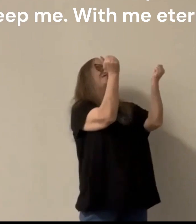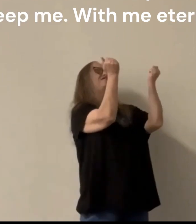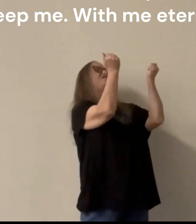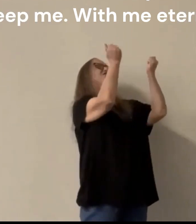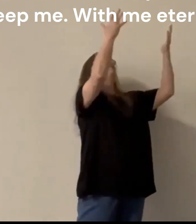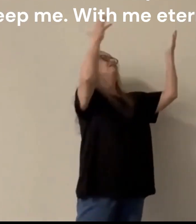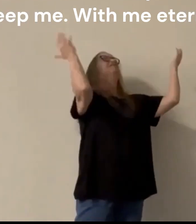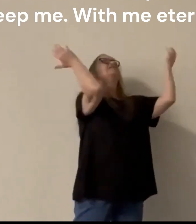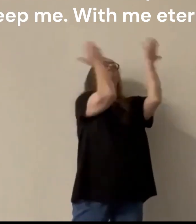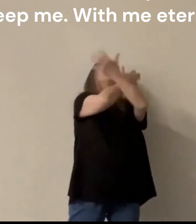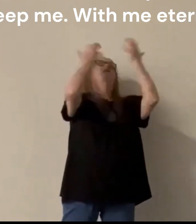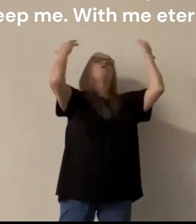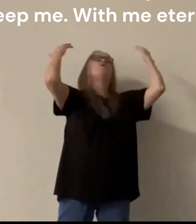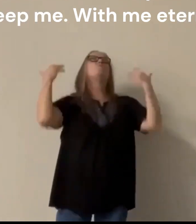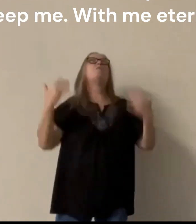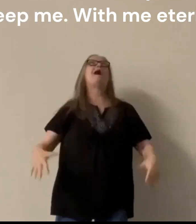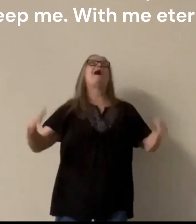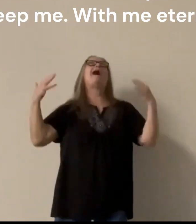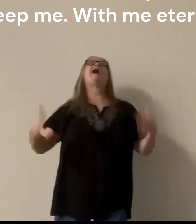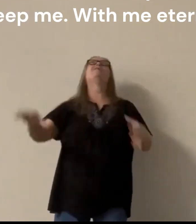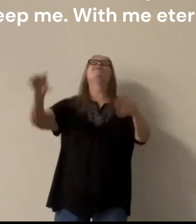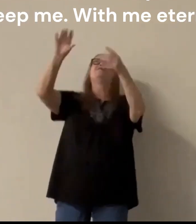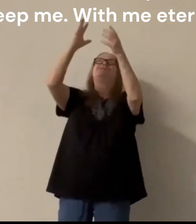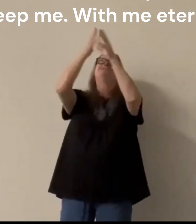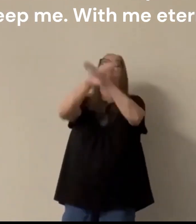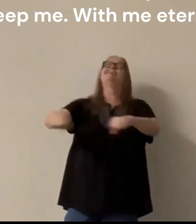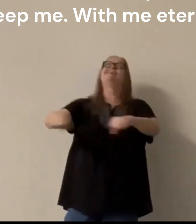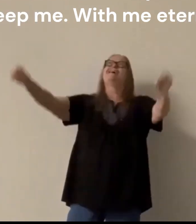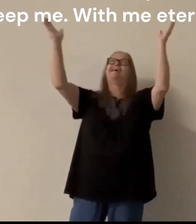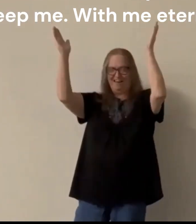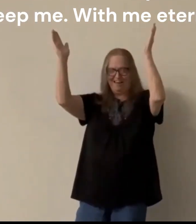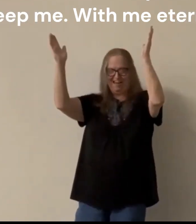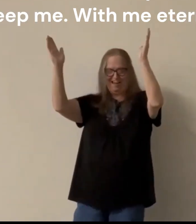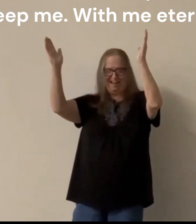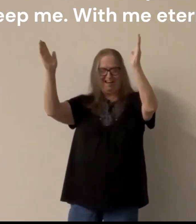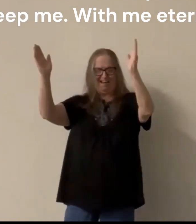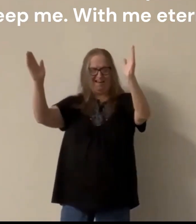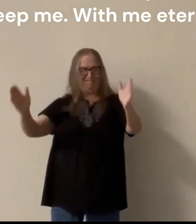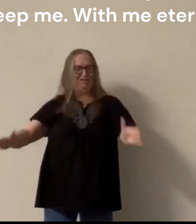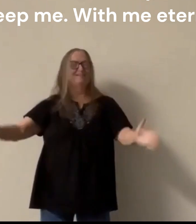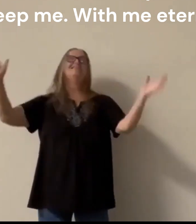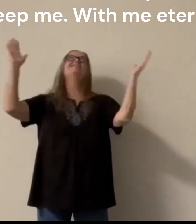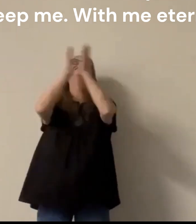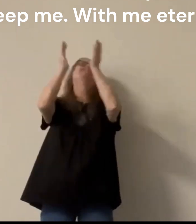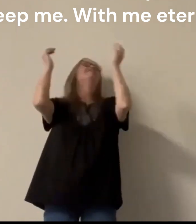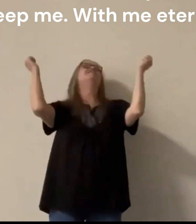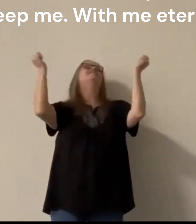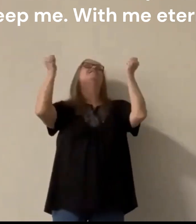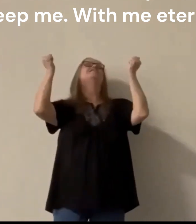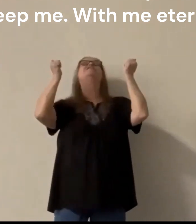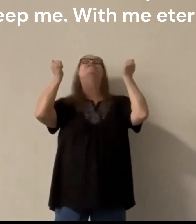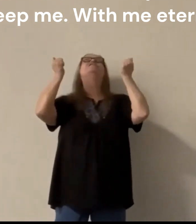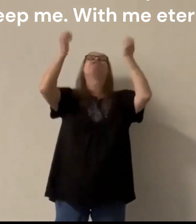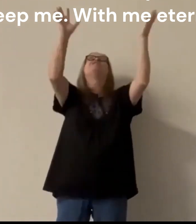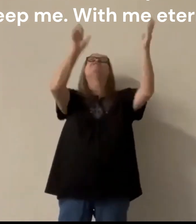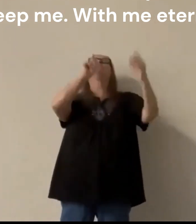Sir Richard's back. I haven't seen him yet. He and Lord Hepworth only just arrived in time to change.